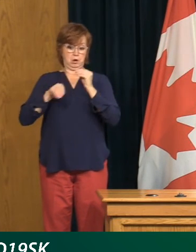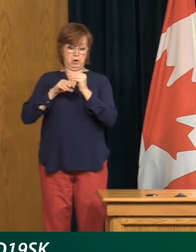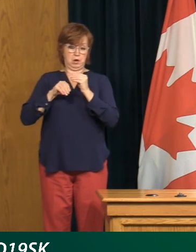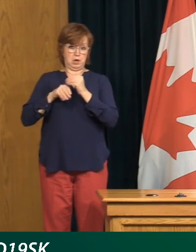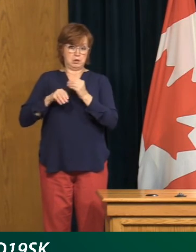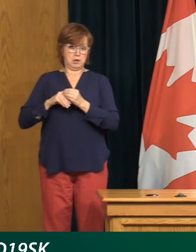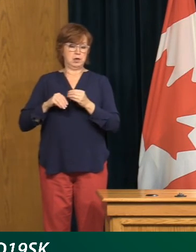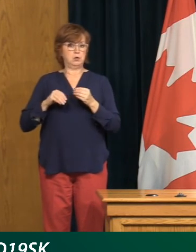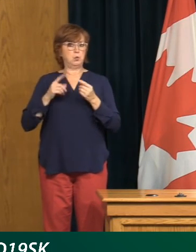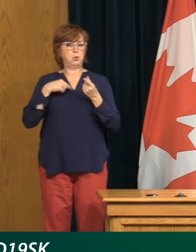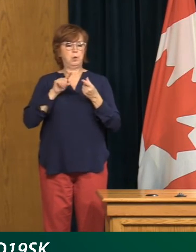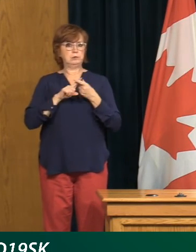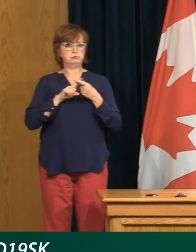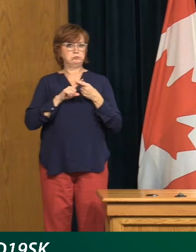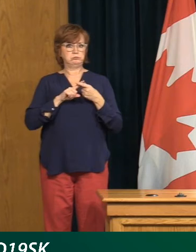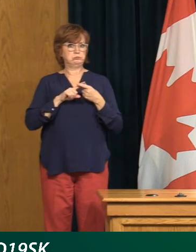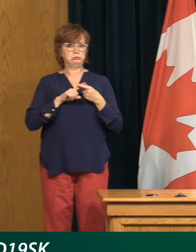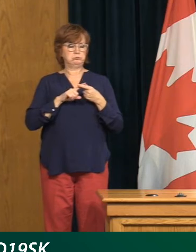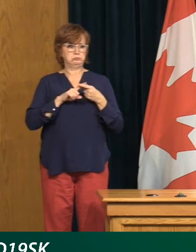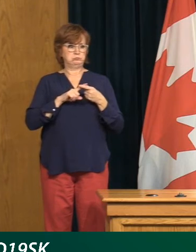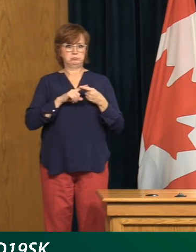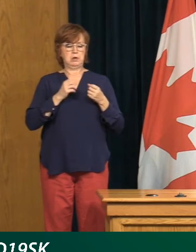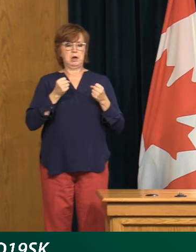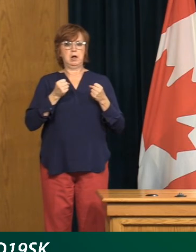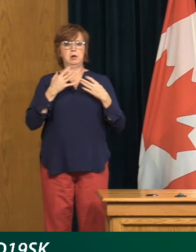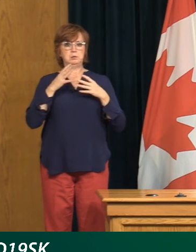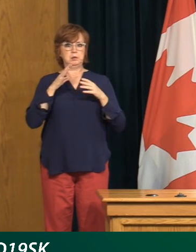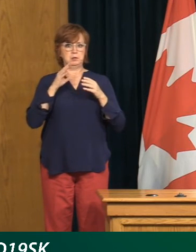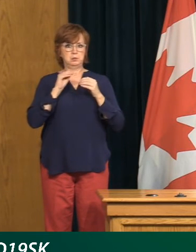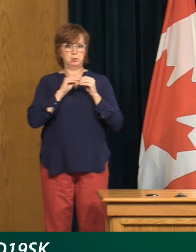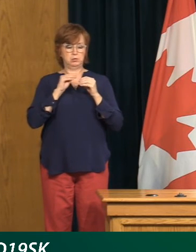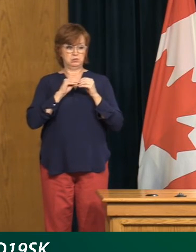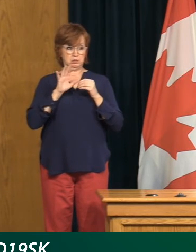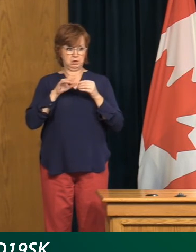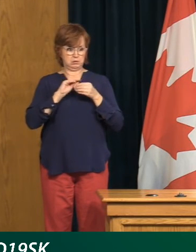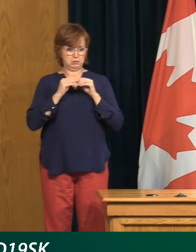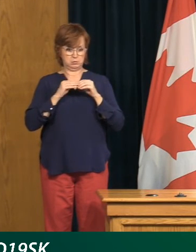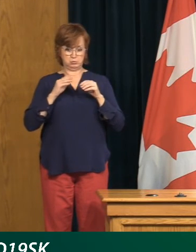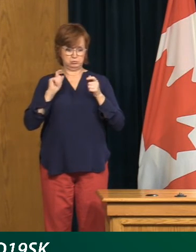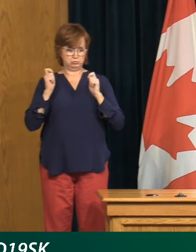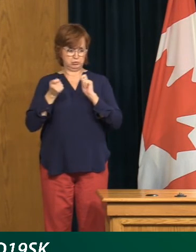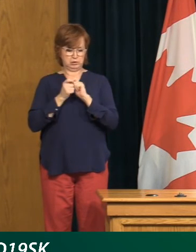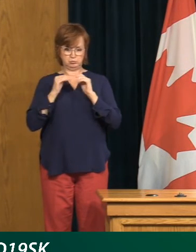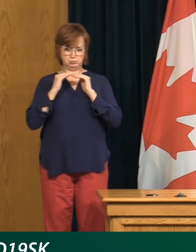threshold has changed from now or between now and March.